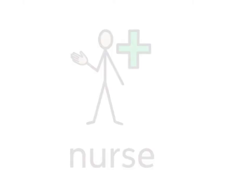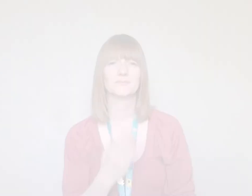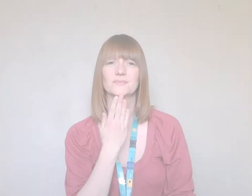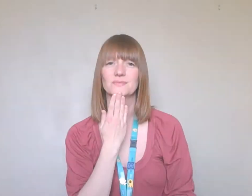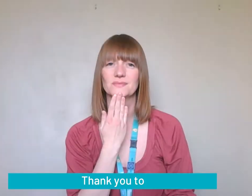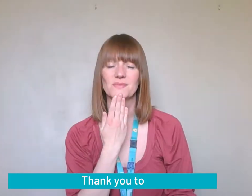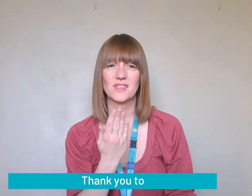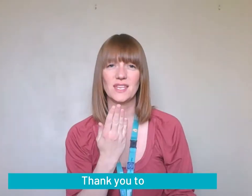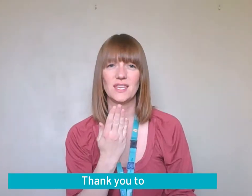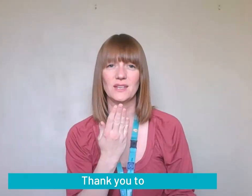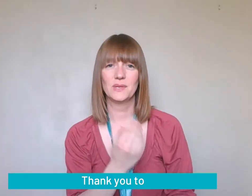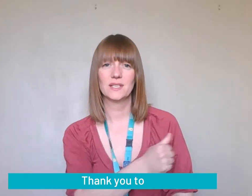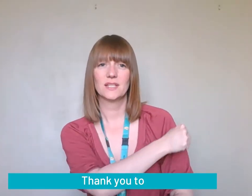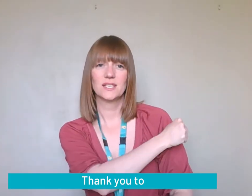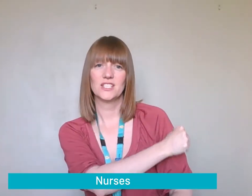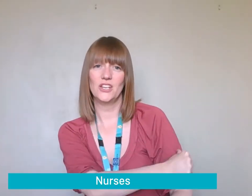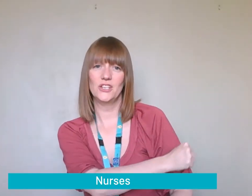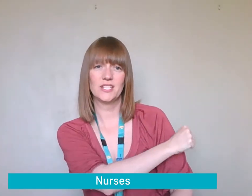Thank you to nurses.